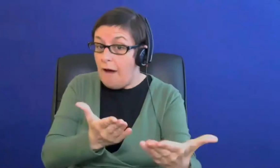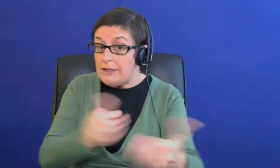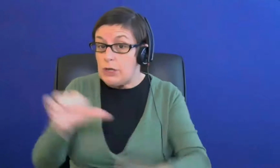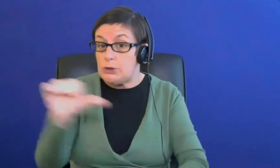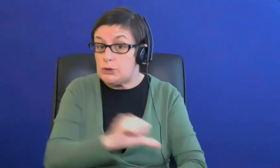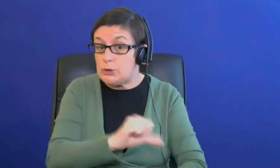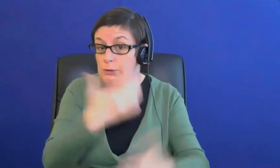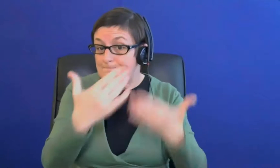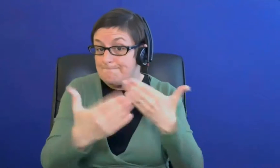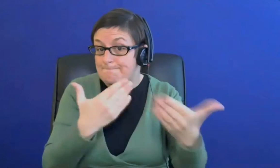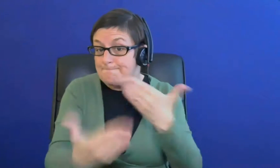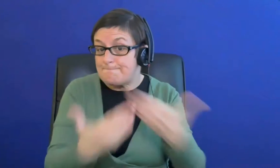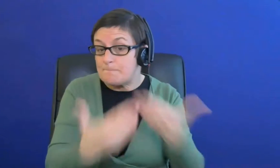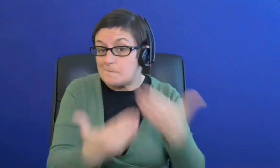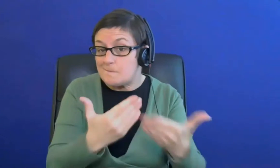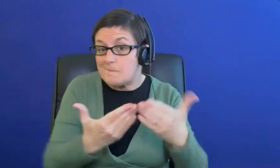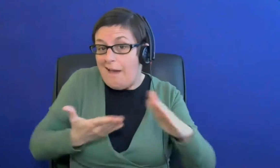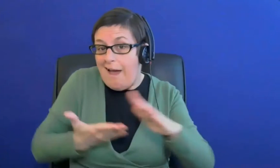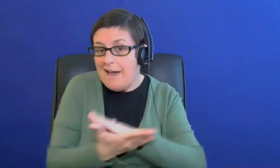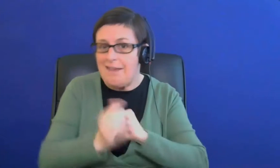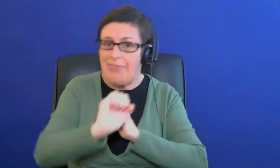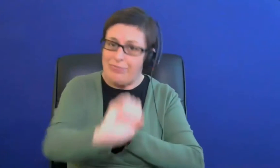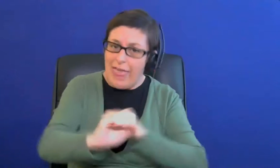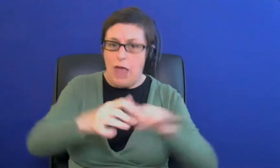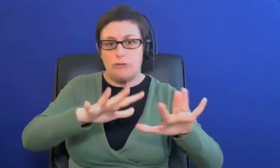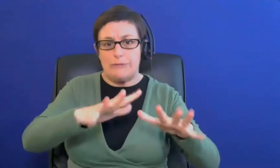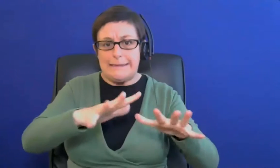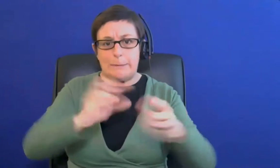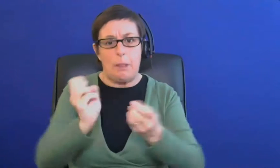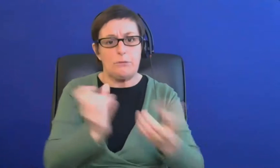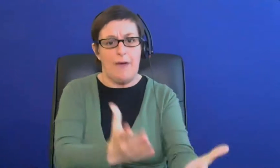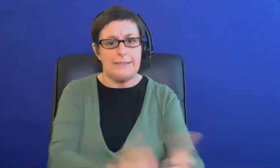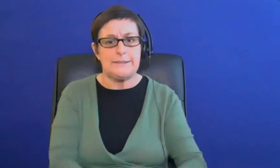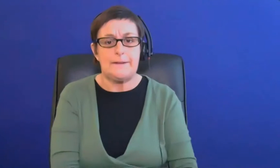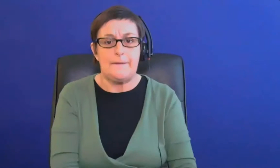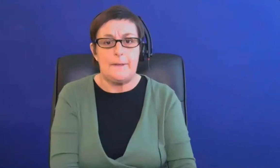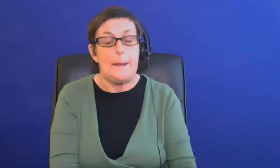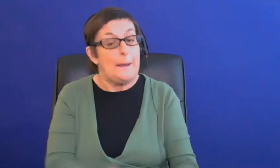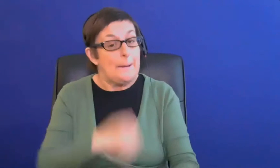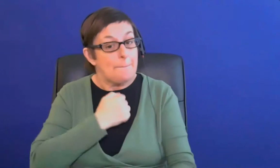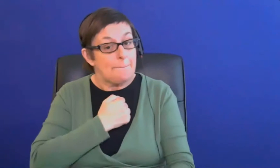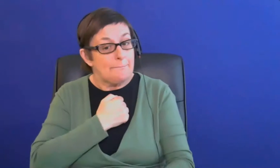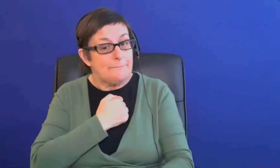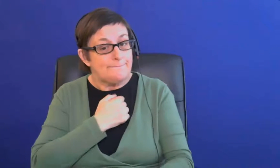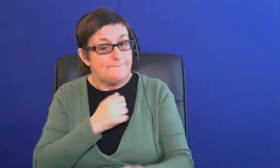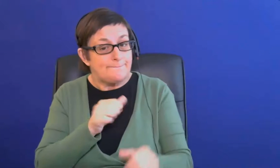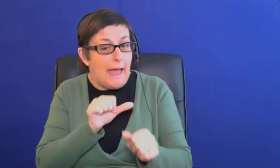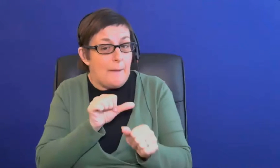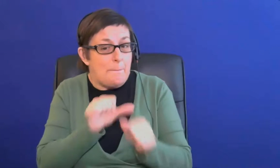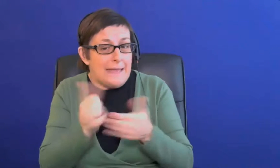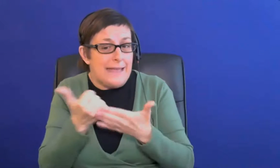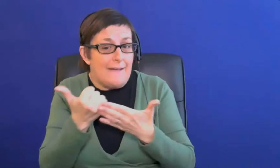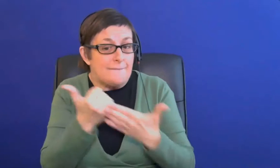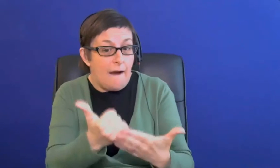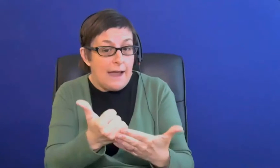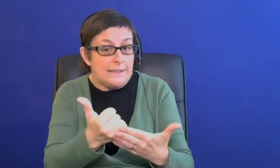it might fall under that but the best um advice i could give with that is to to make sure that you mention that when you go along to